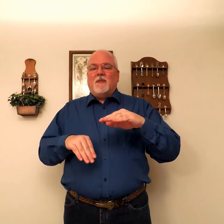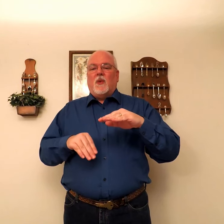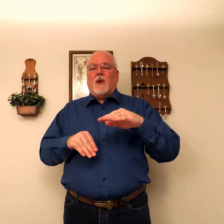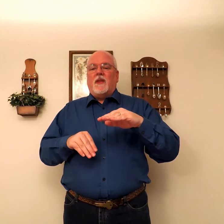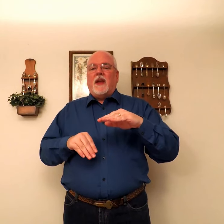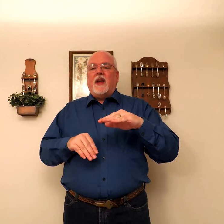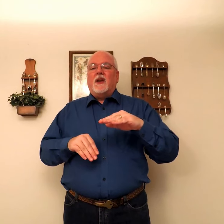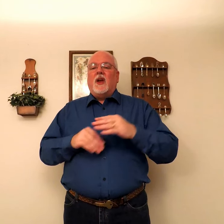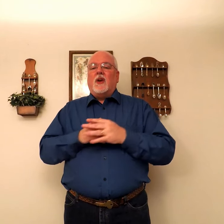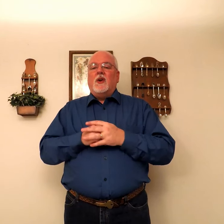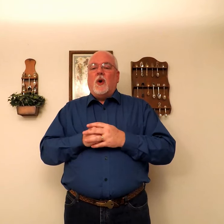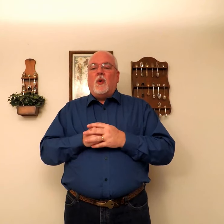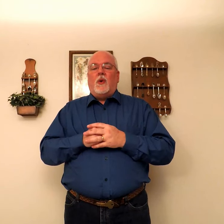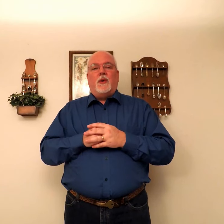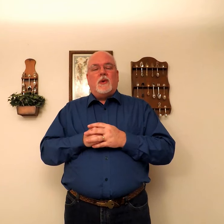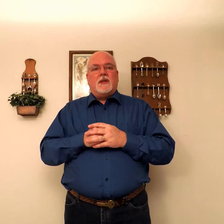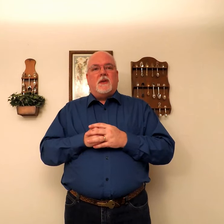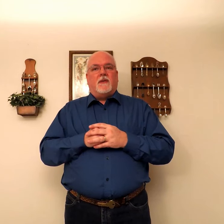More than. Gold. silver.